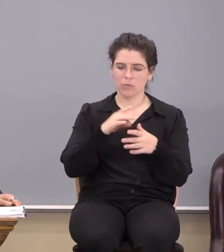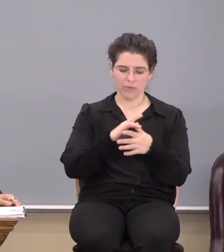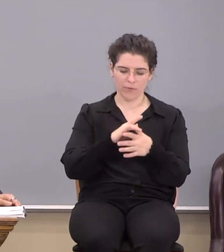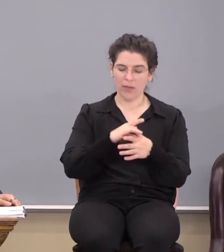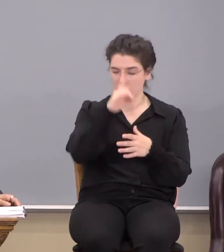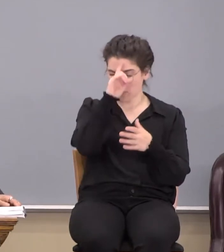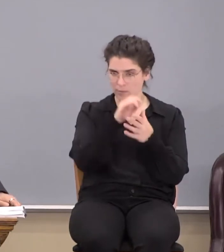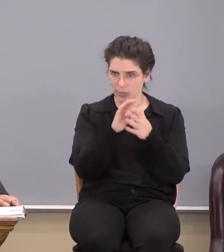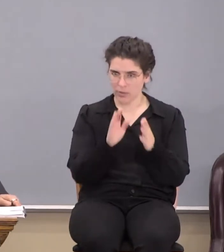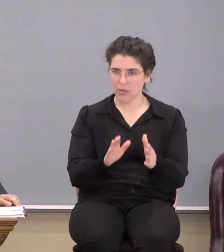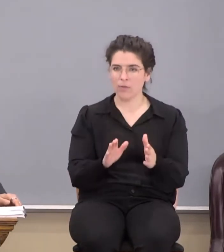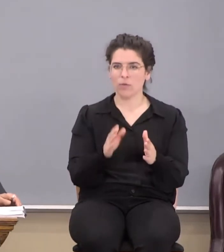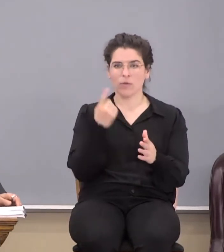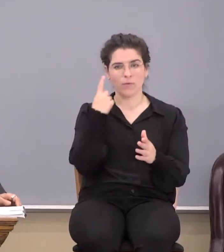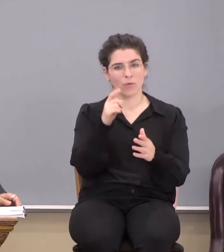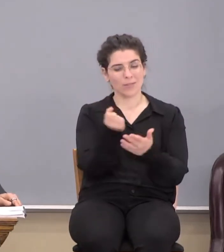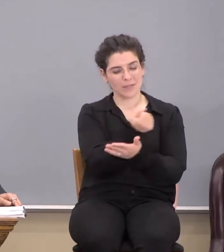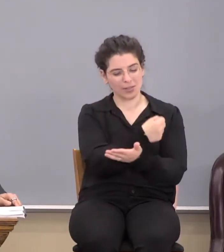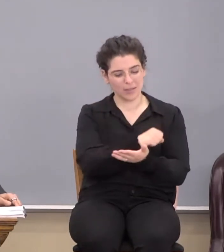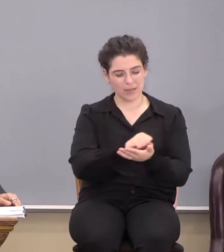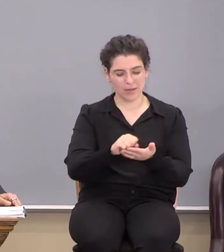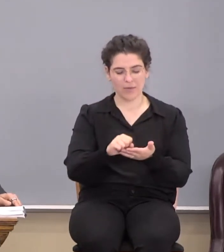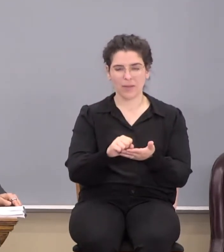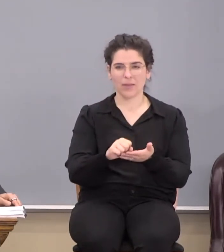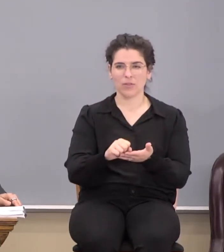for sanctification?